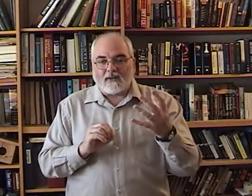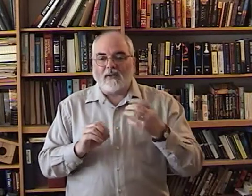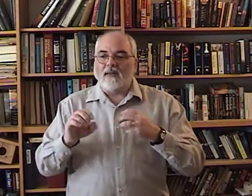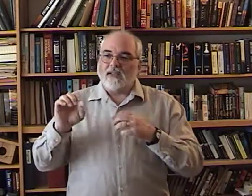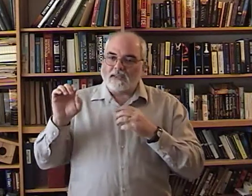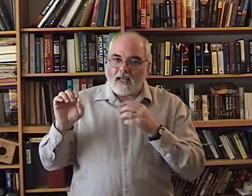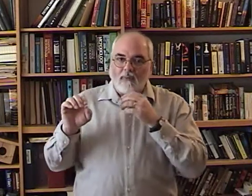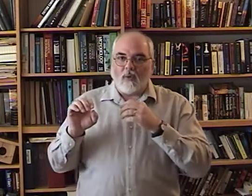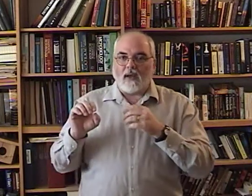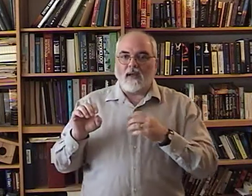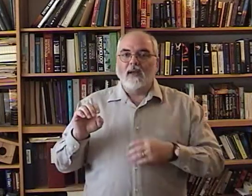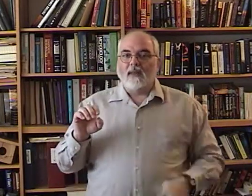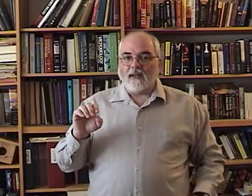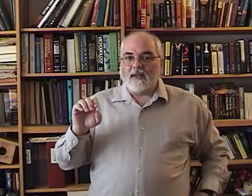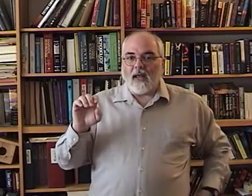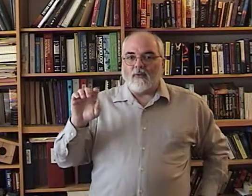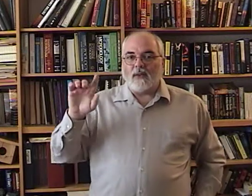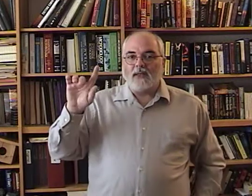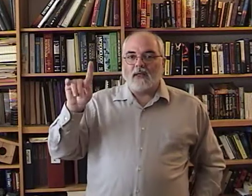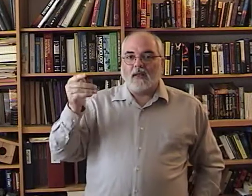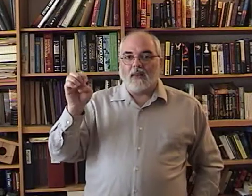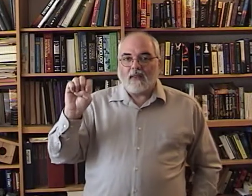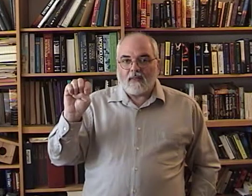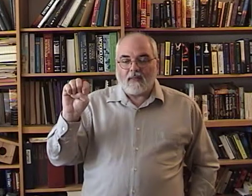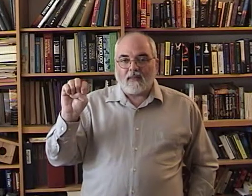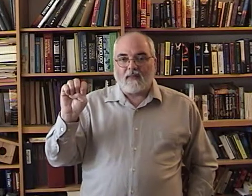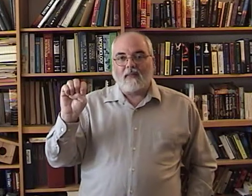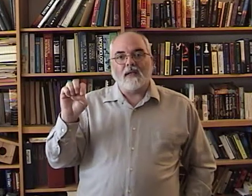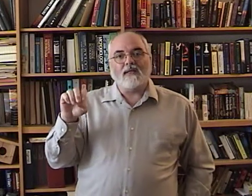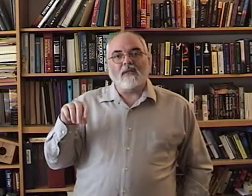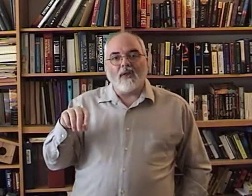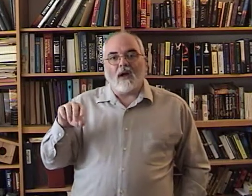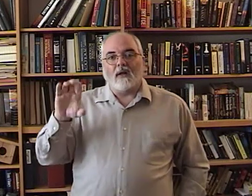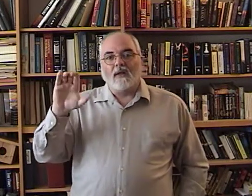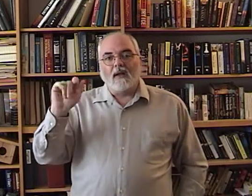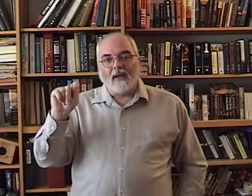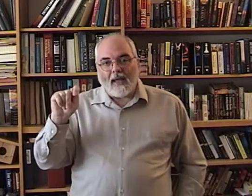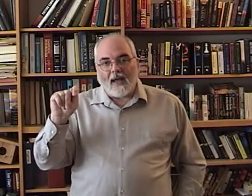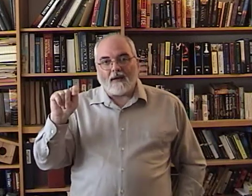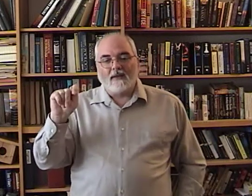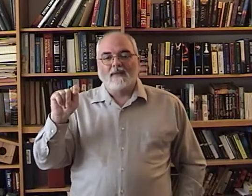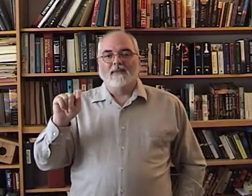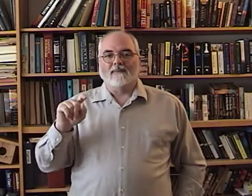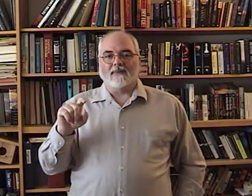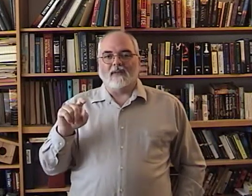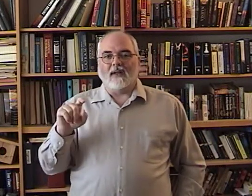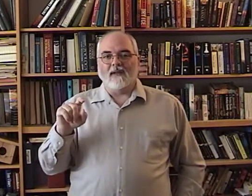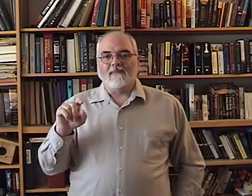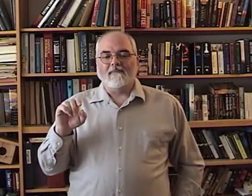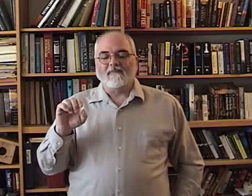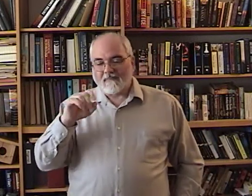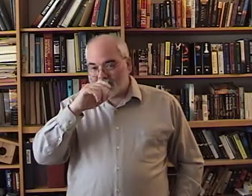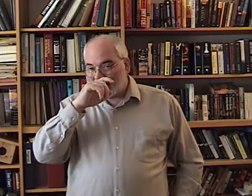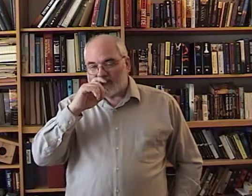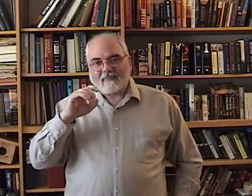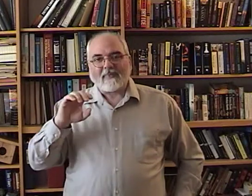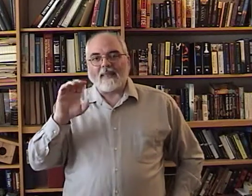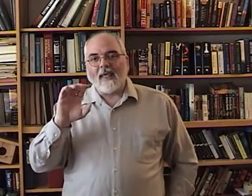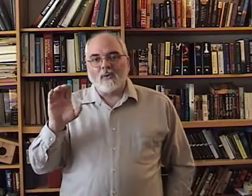In the same way, the deaf, when they see the cat, okay, they don't